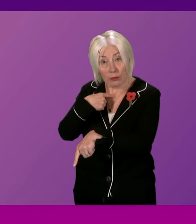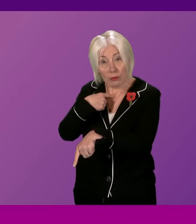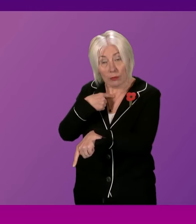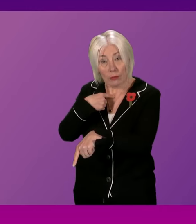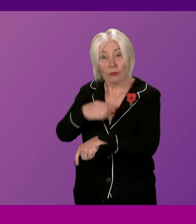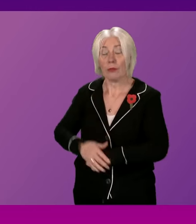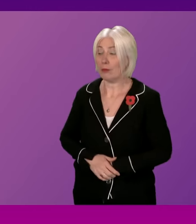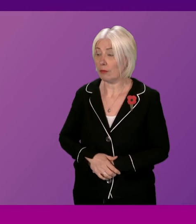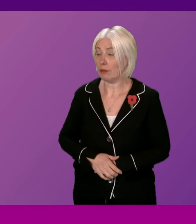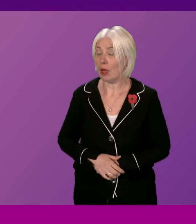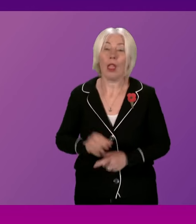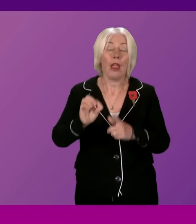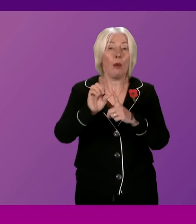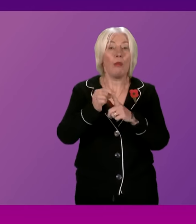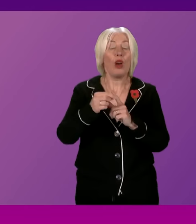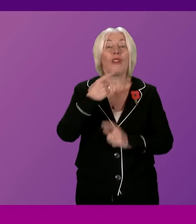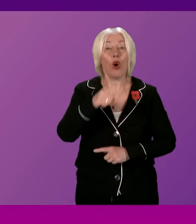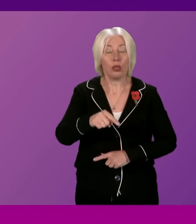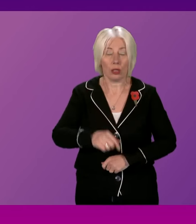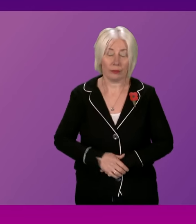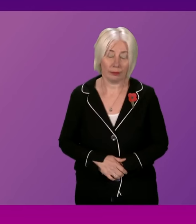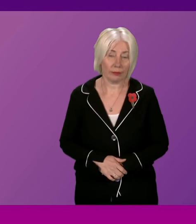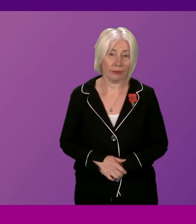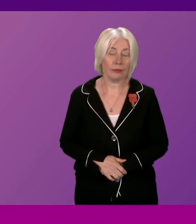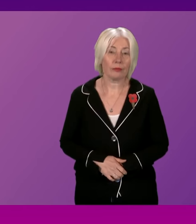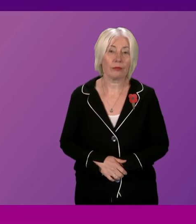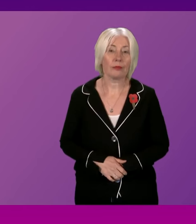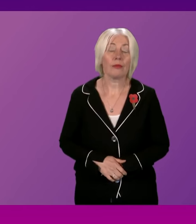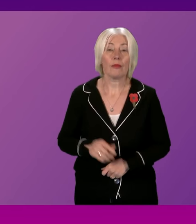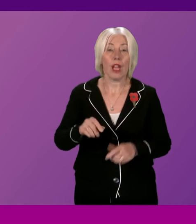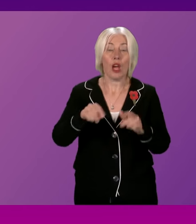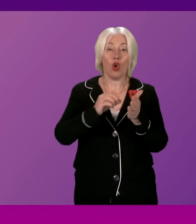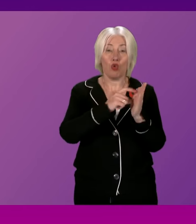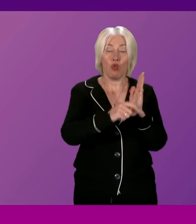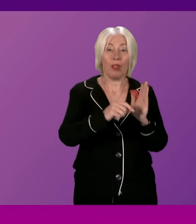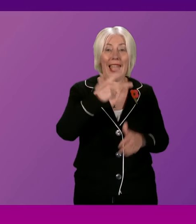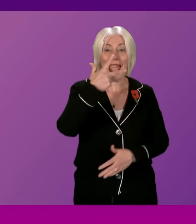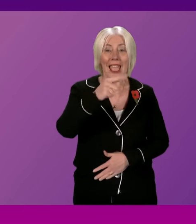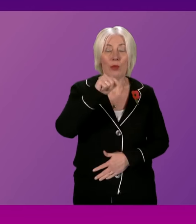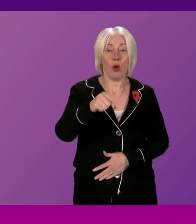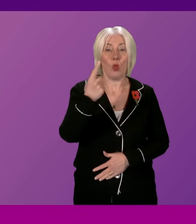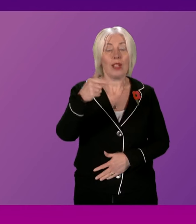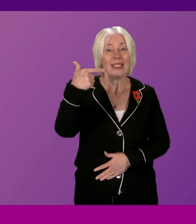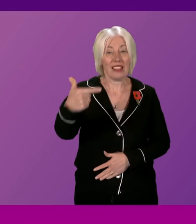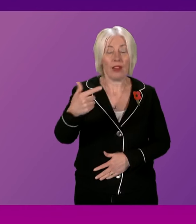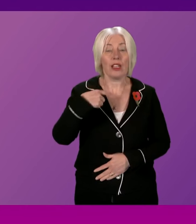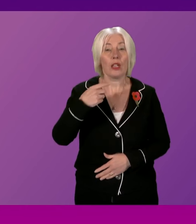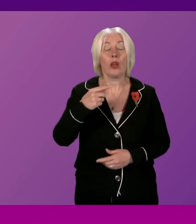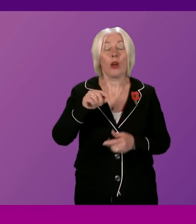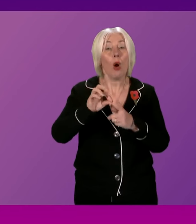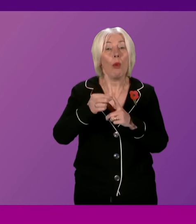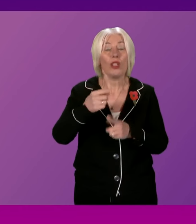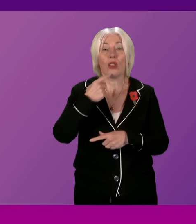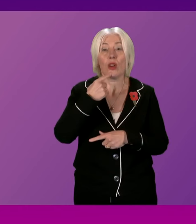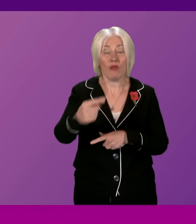point of order Martin Whitfield I'm very grateful presiding officer pursuant to rule 8.17 I'd like to raise a point of order about how we